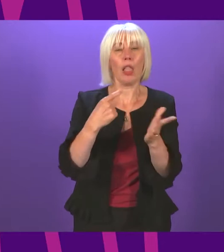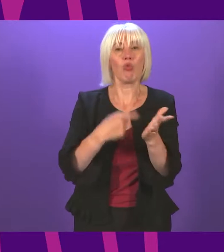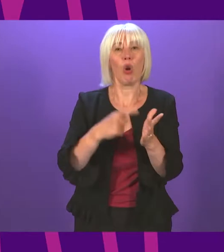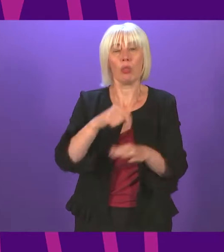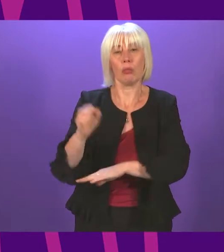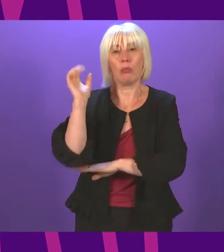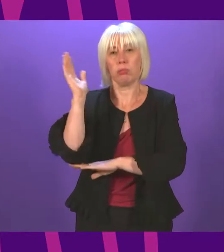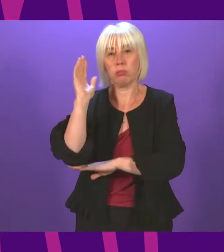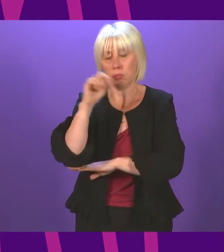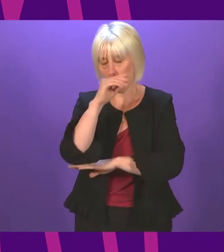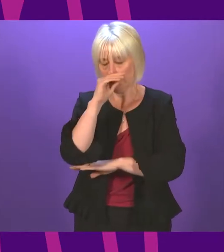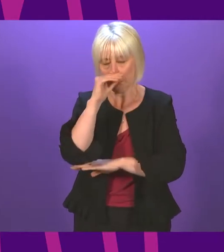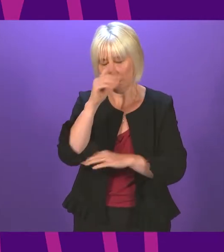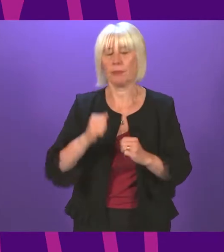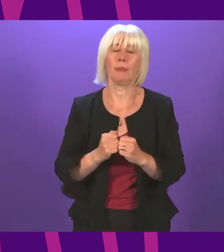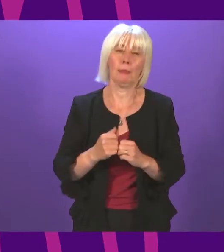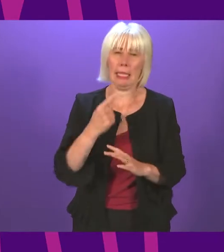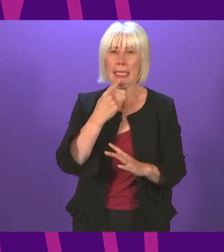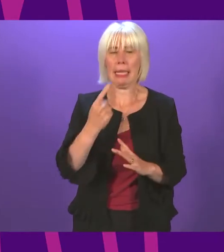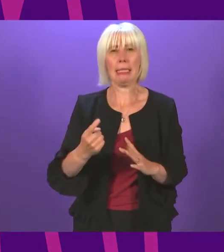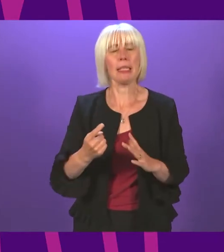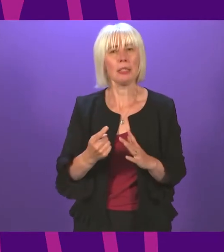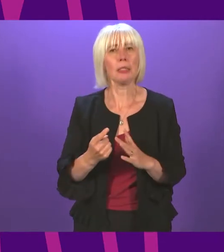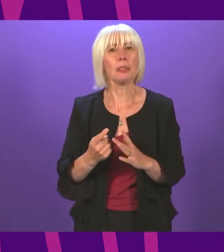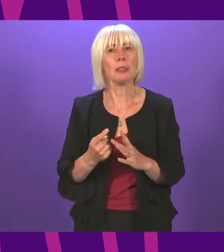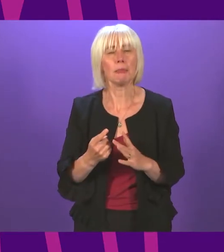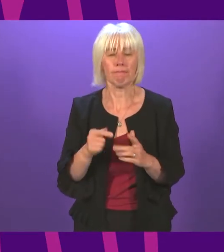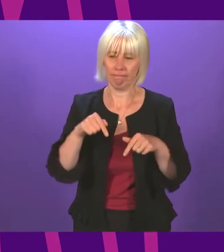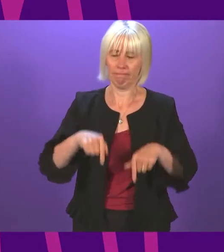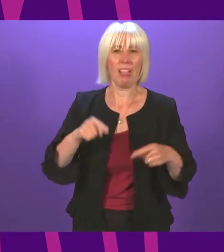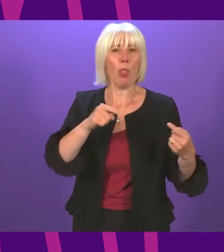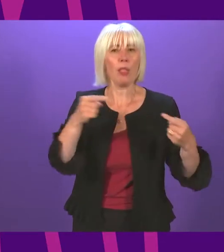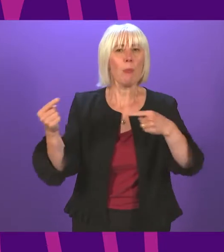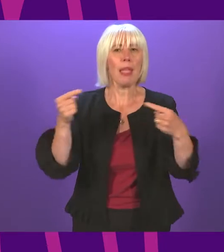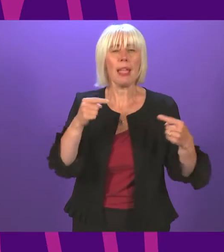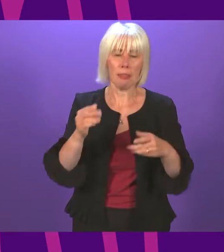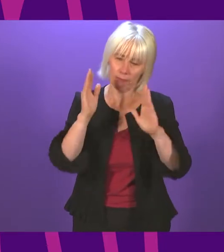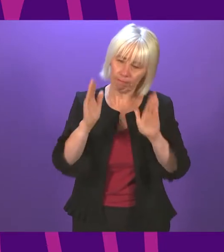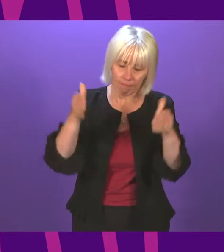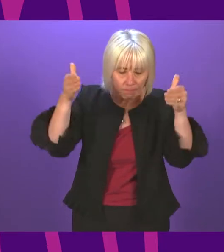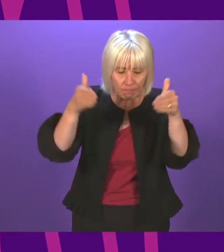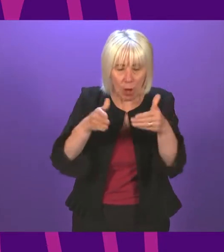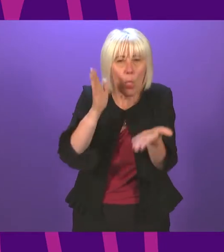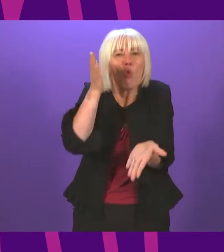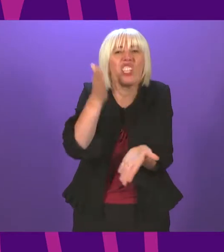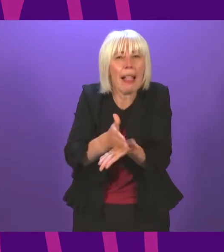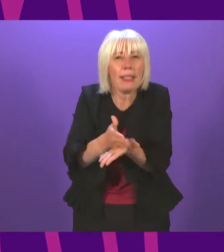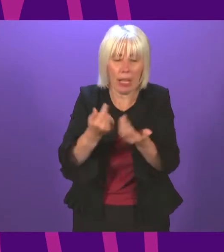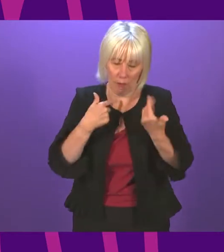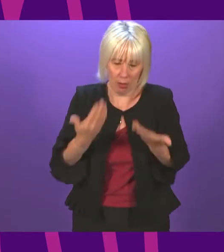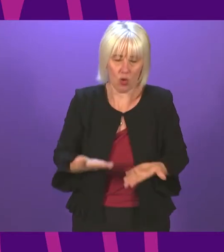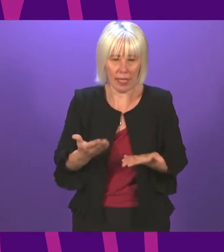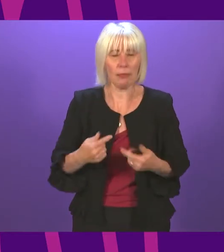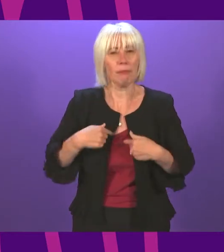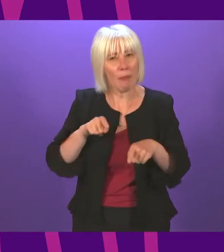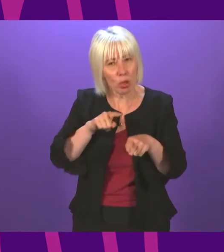he made a big thing about the fact that the debate had to focus on the reality of the day and I've tried